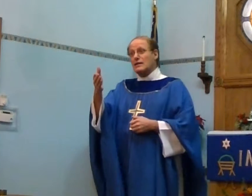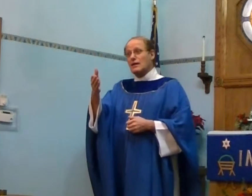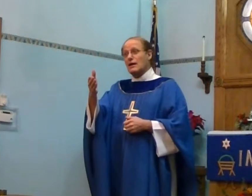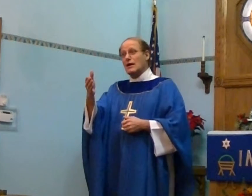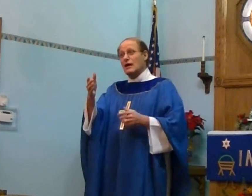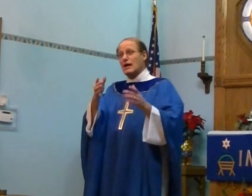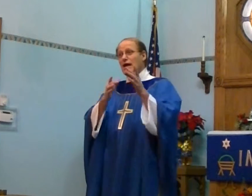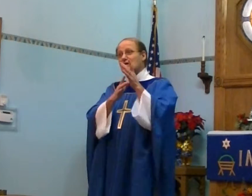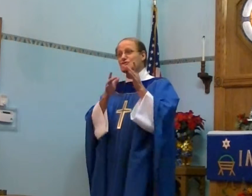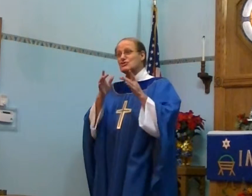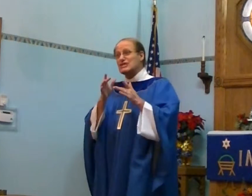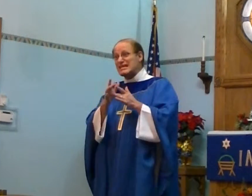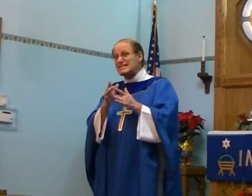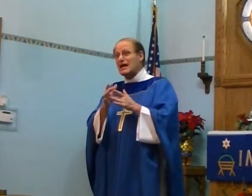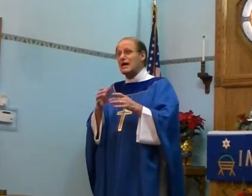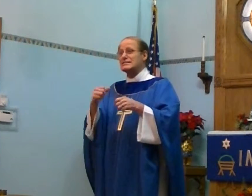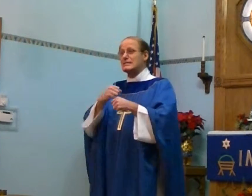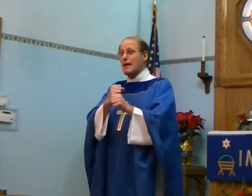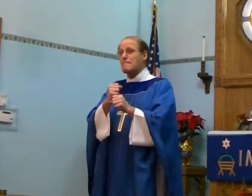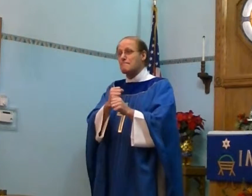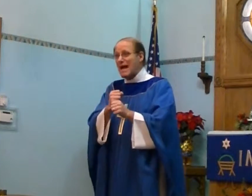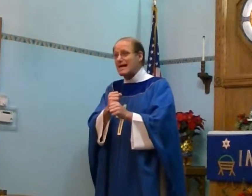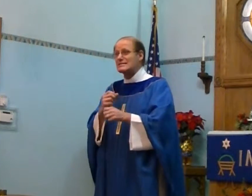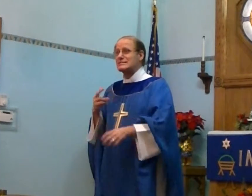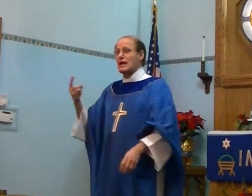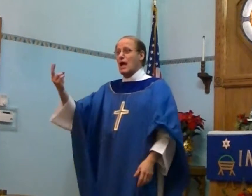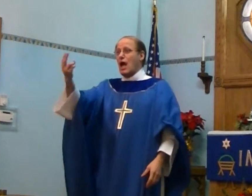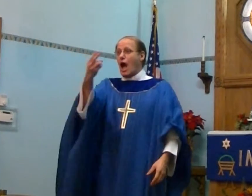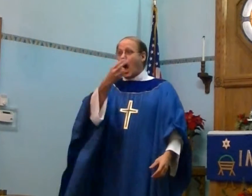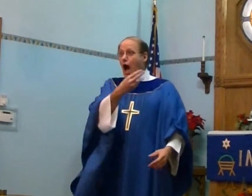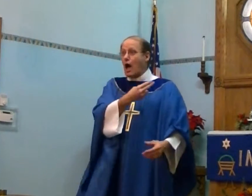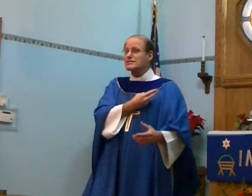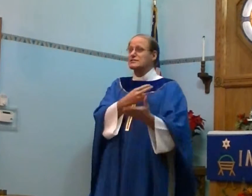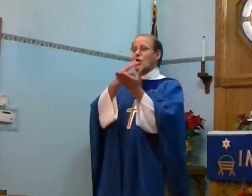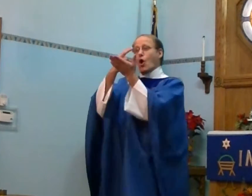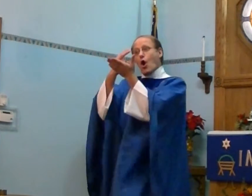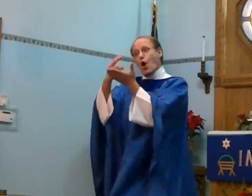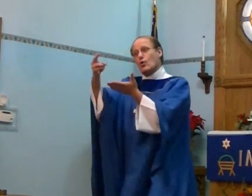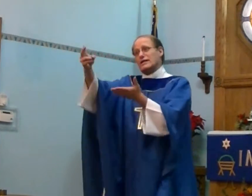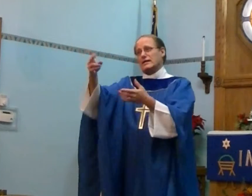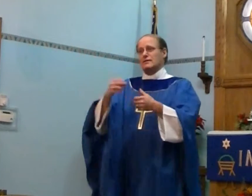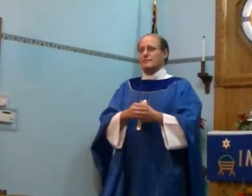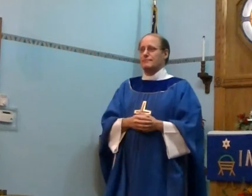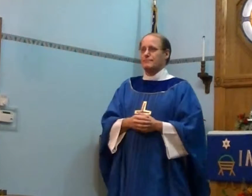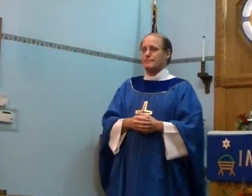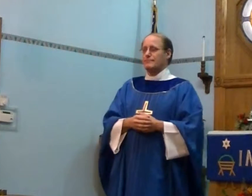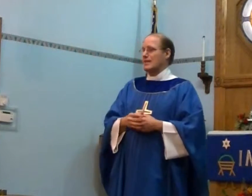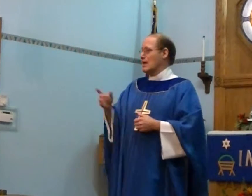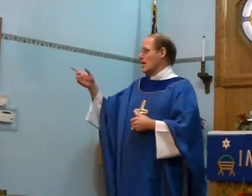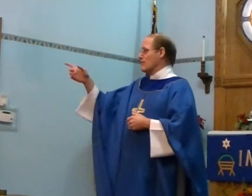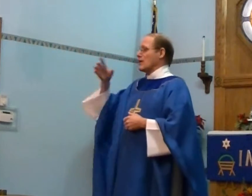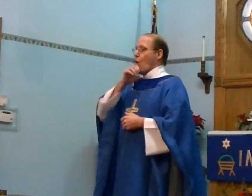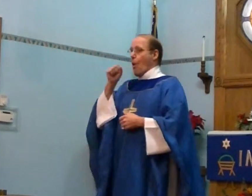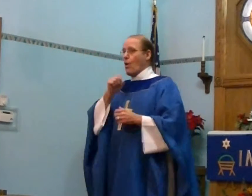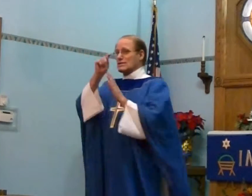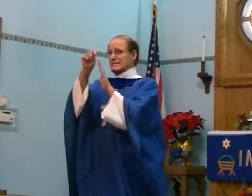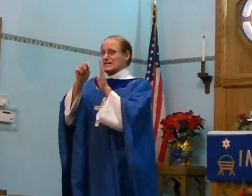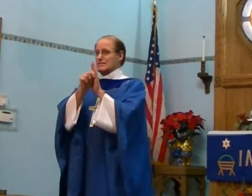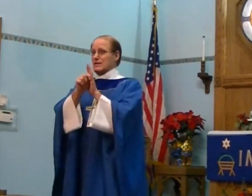Jesus makes us holy. The Old Testament